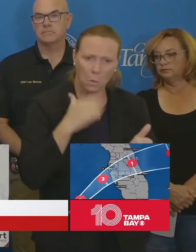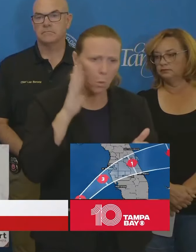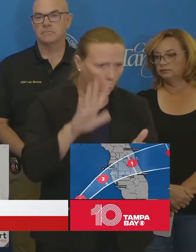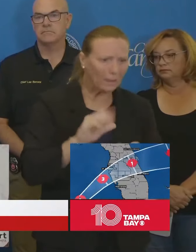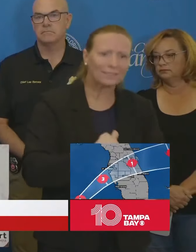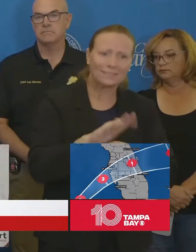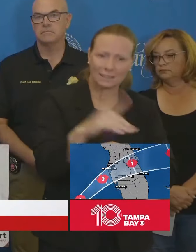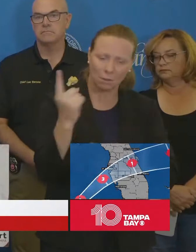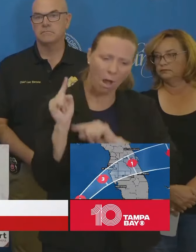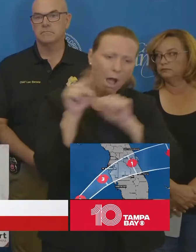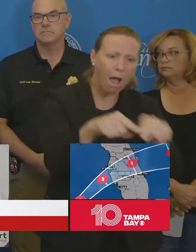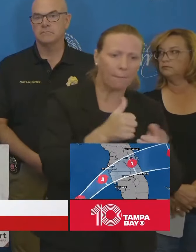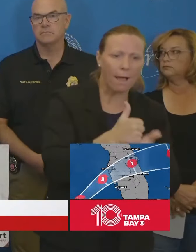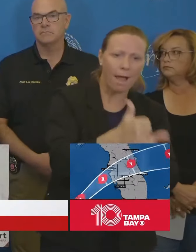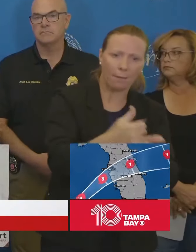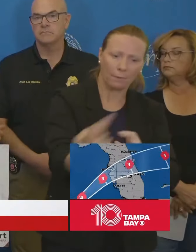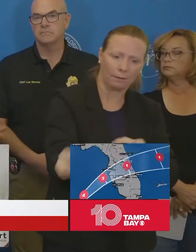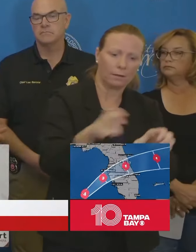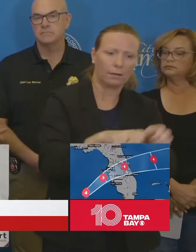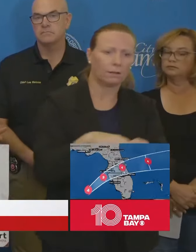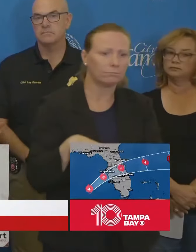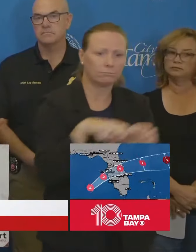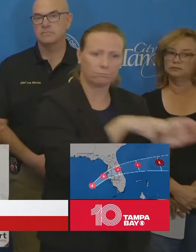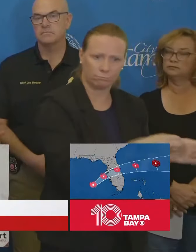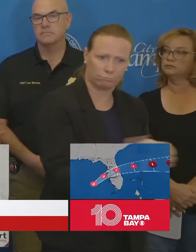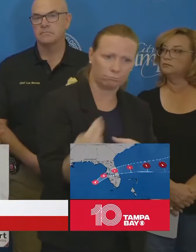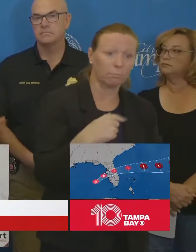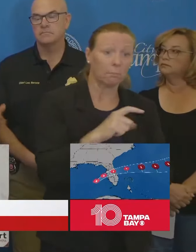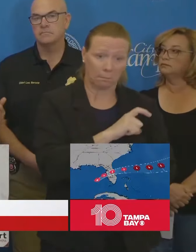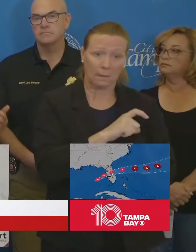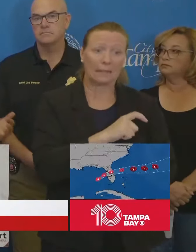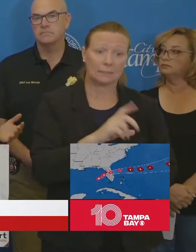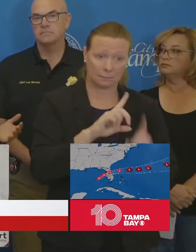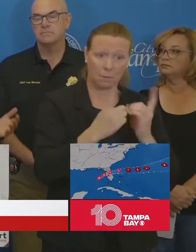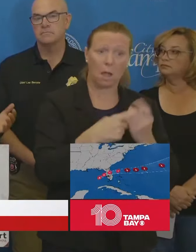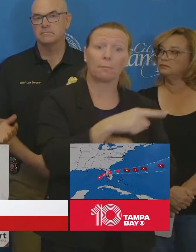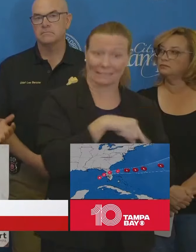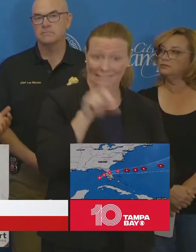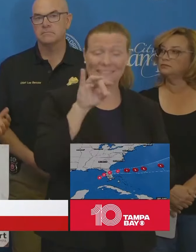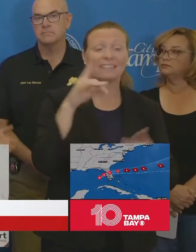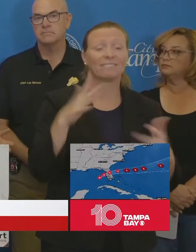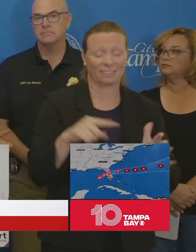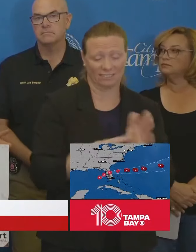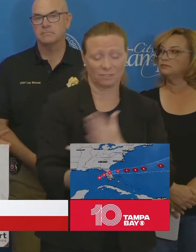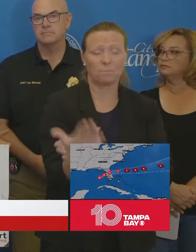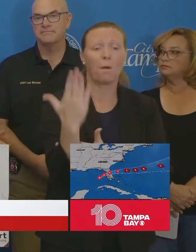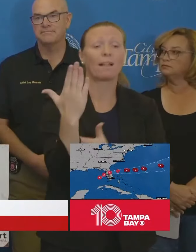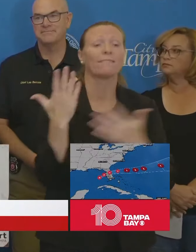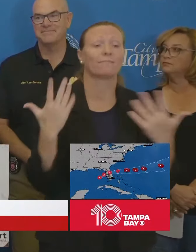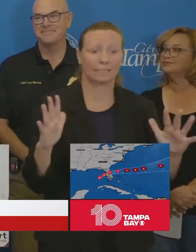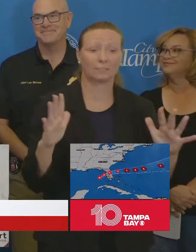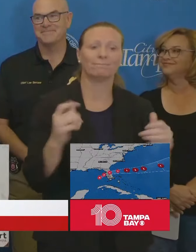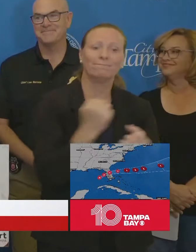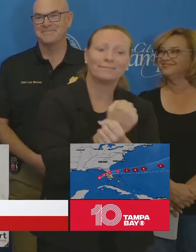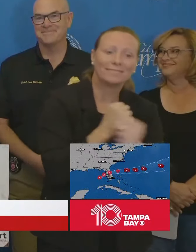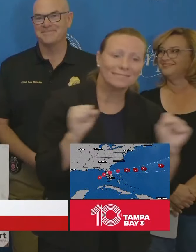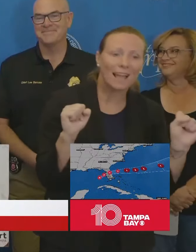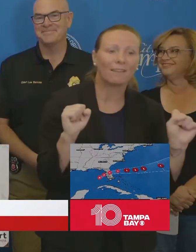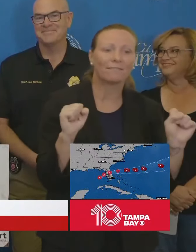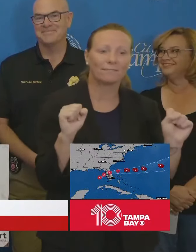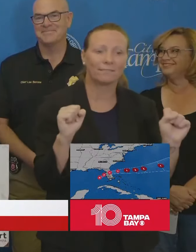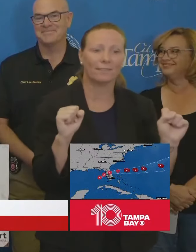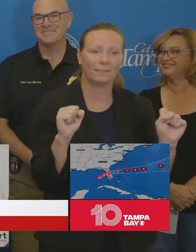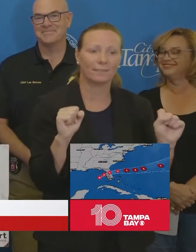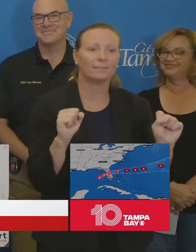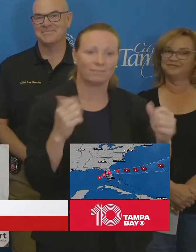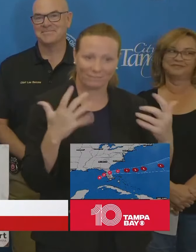someone to get you. The Tampa Police Department this morning just saved Lieutenant Dan. He has been